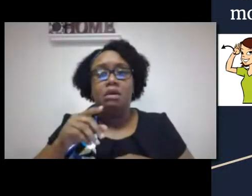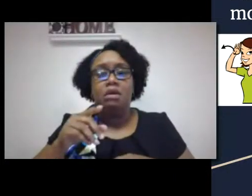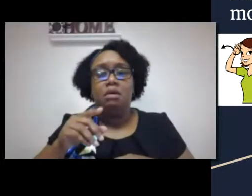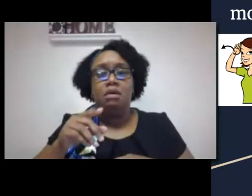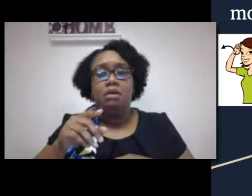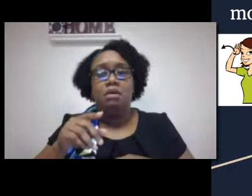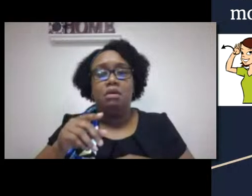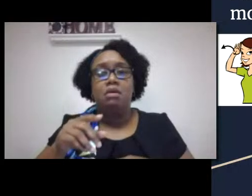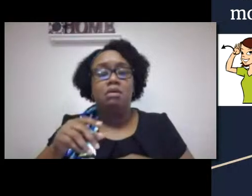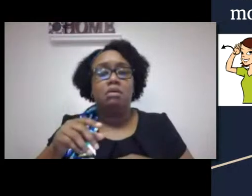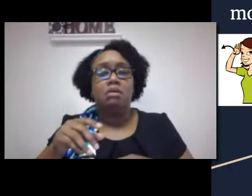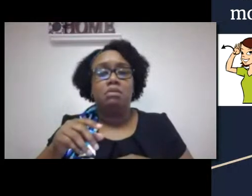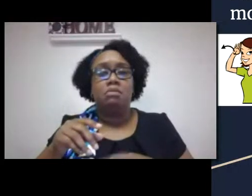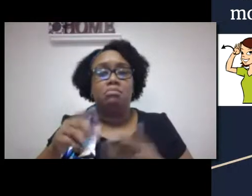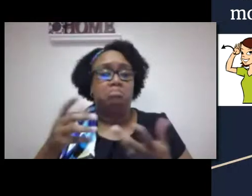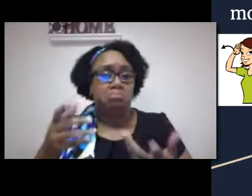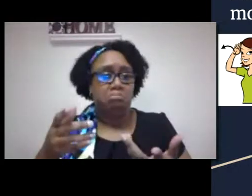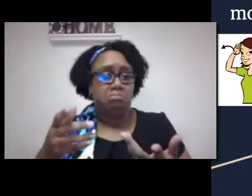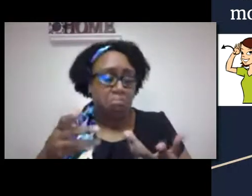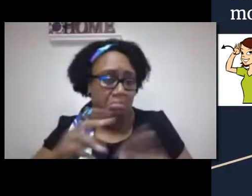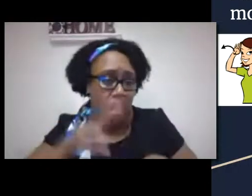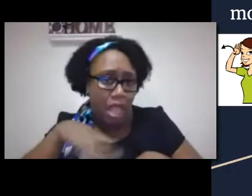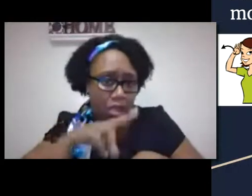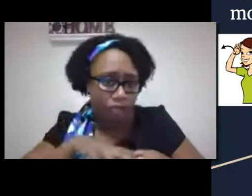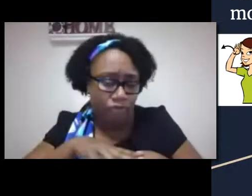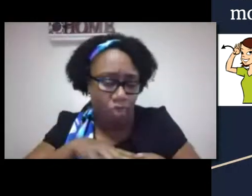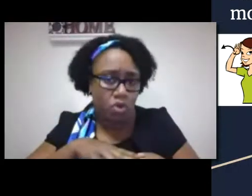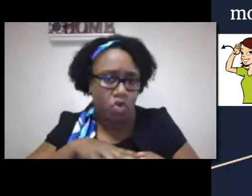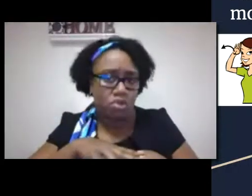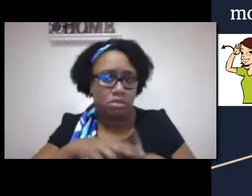Audiologists do focus on a hearing system.